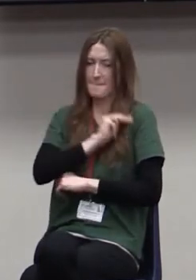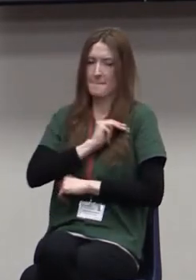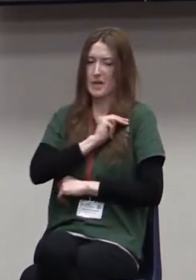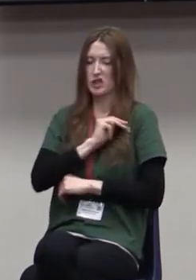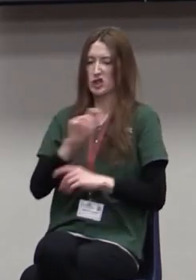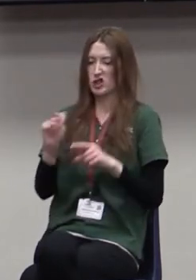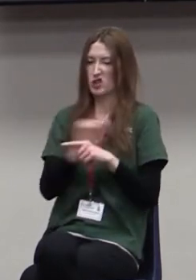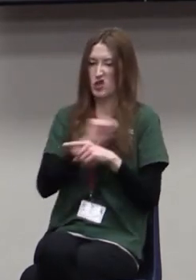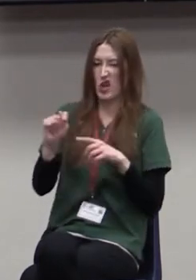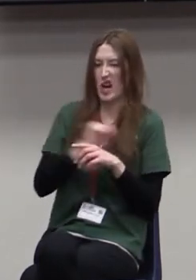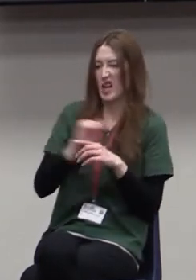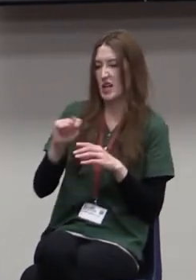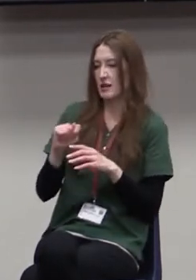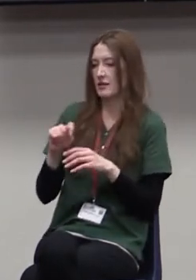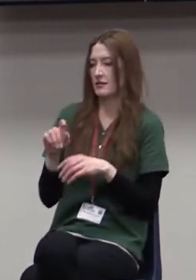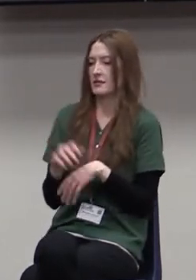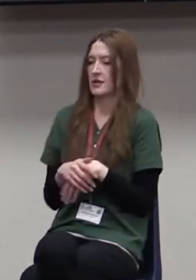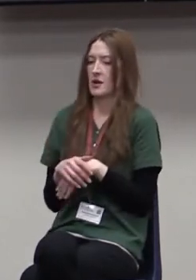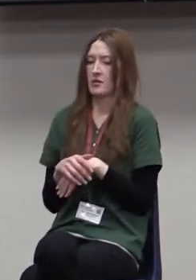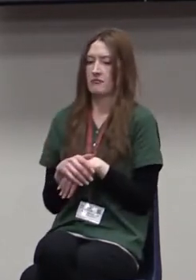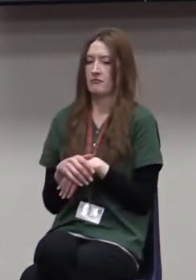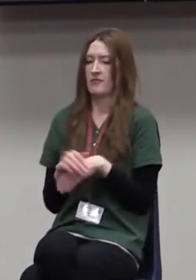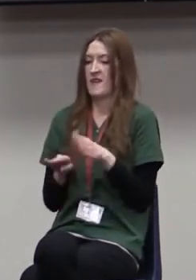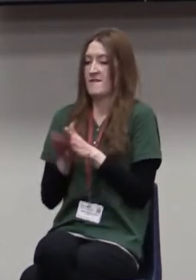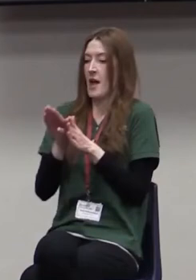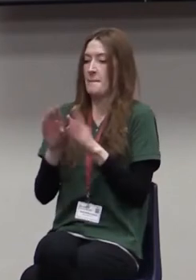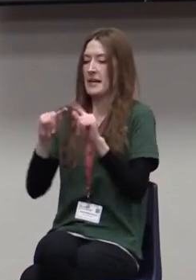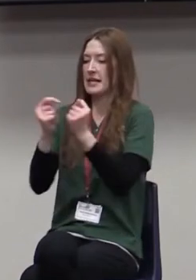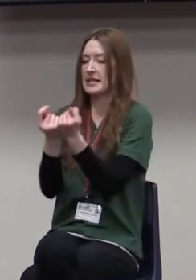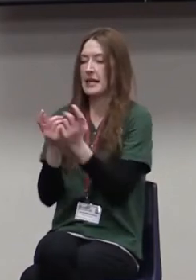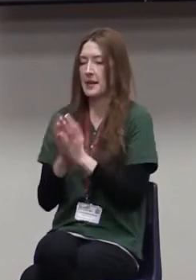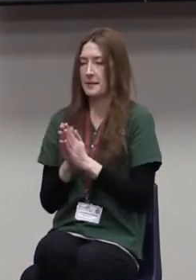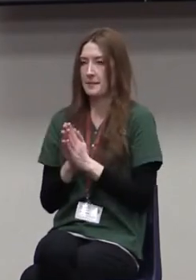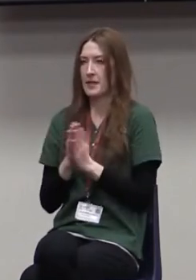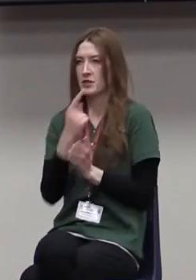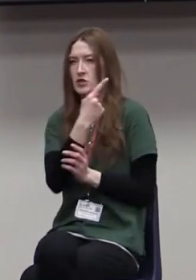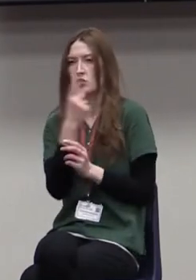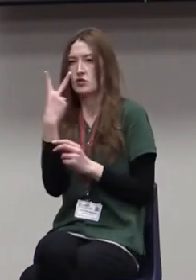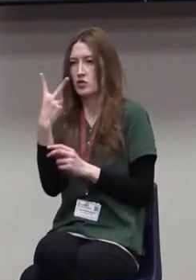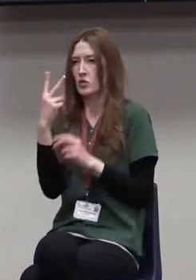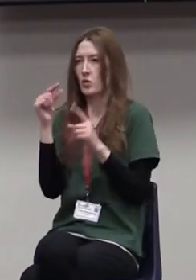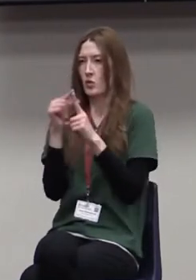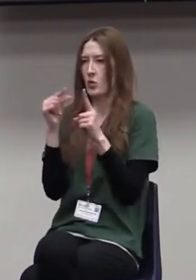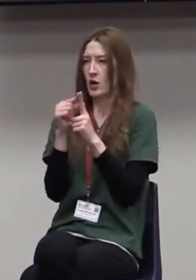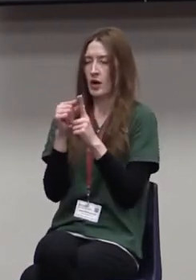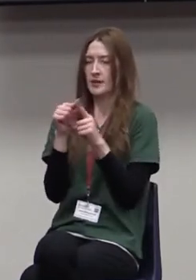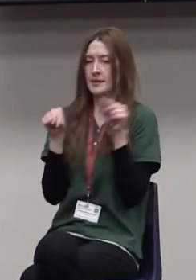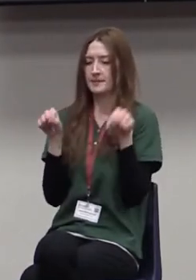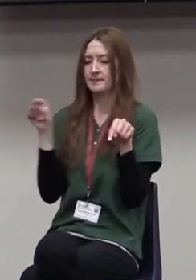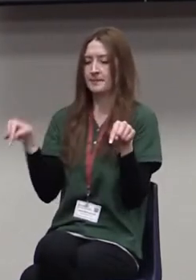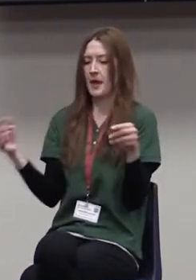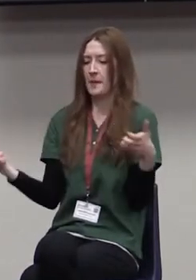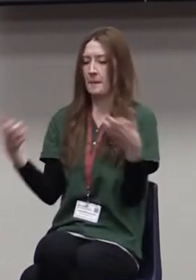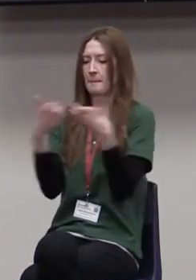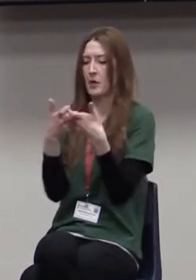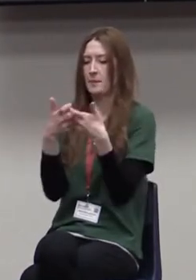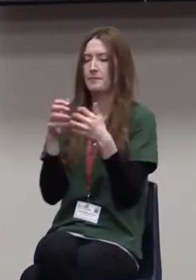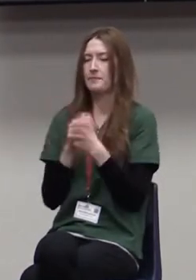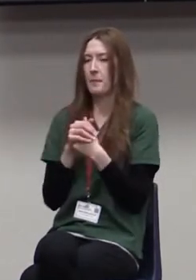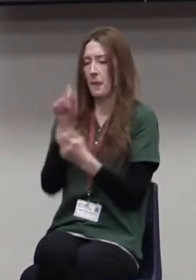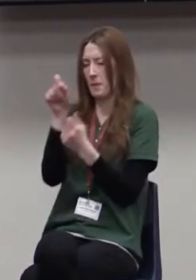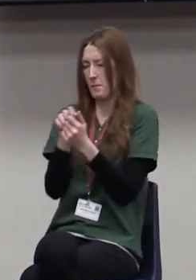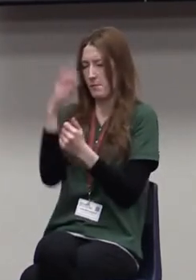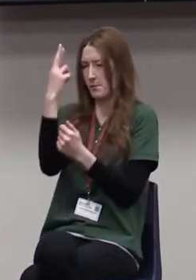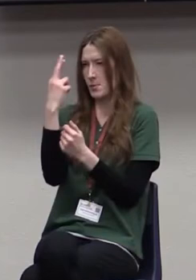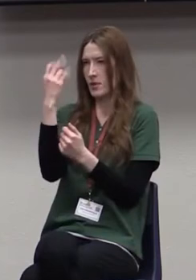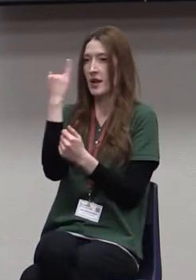team and people that are going to be involved in this, I've put these two words together in this way for a specific reason, because if we